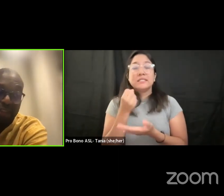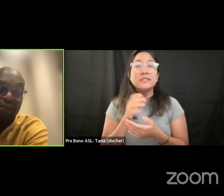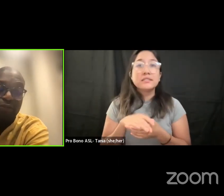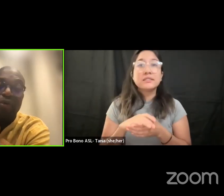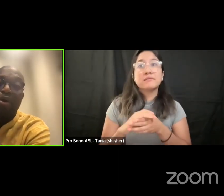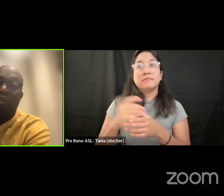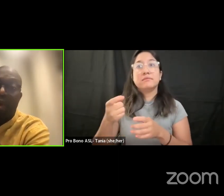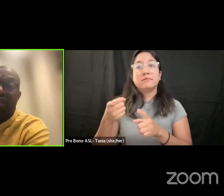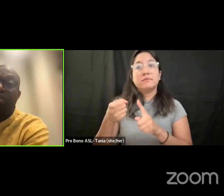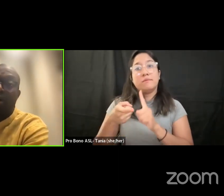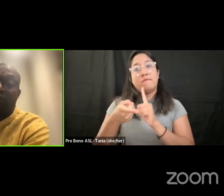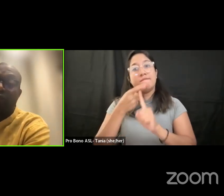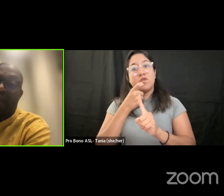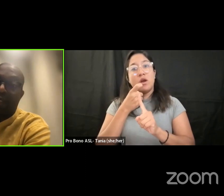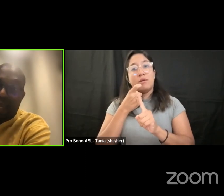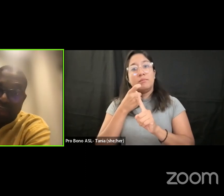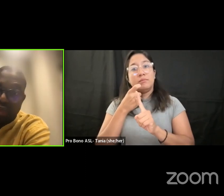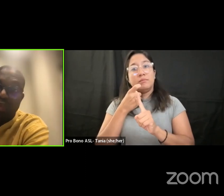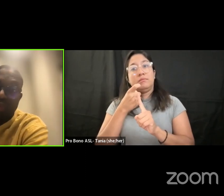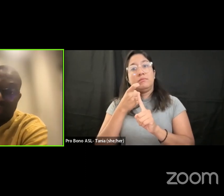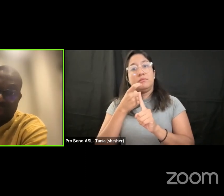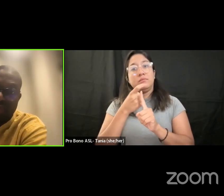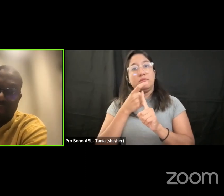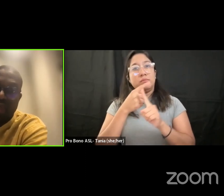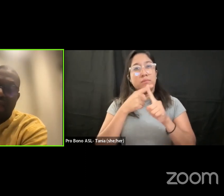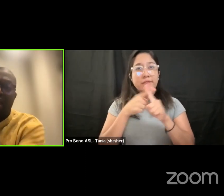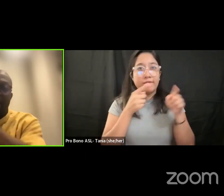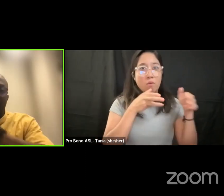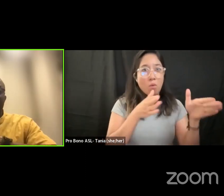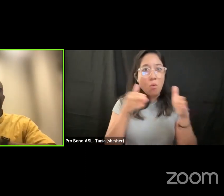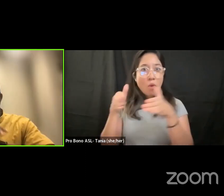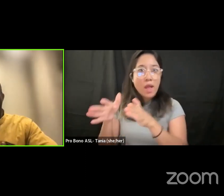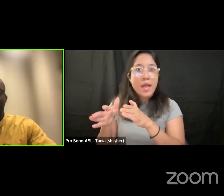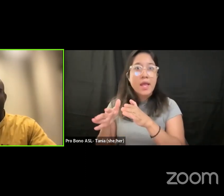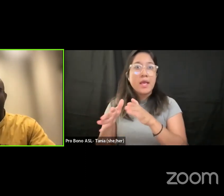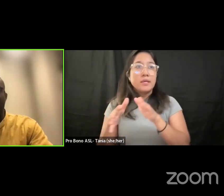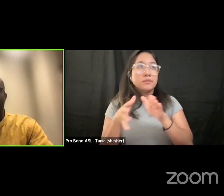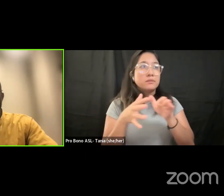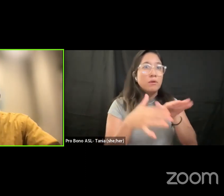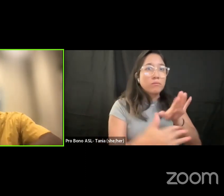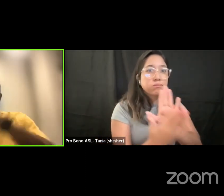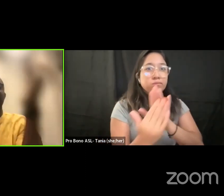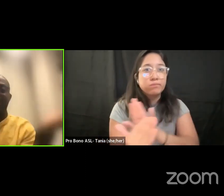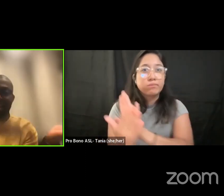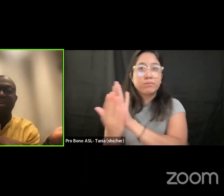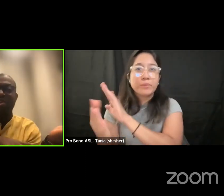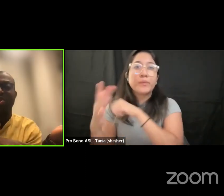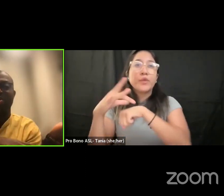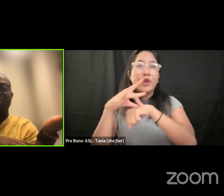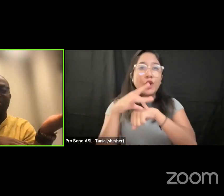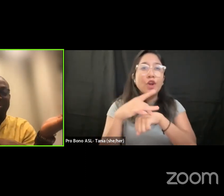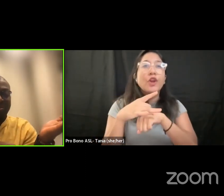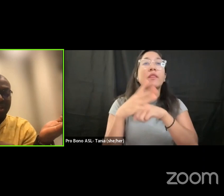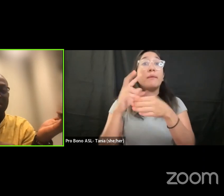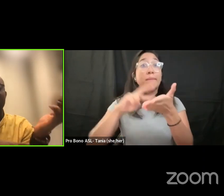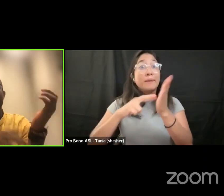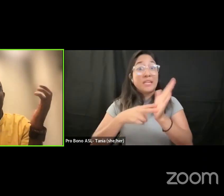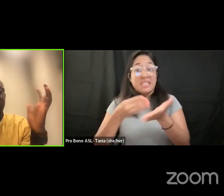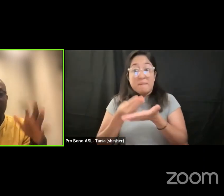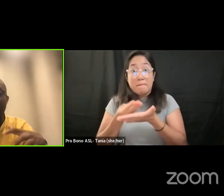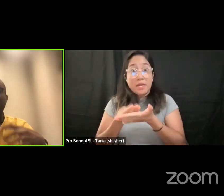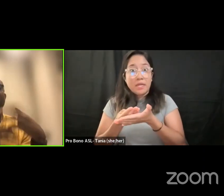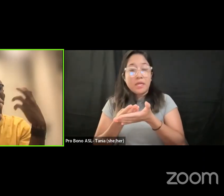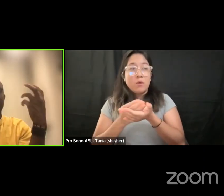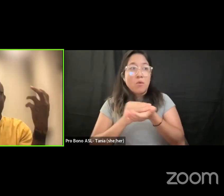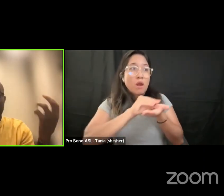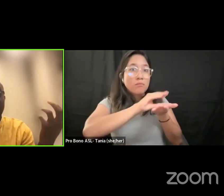extractive ways of engaging with the earth and then we're taking this money pumping it into you know